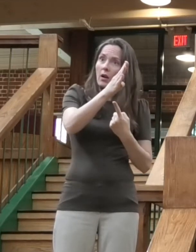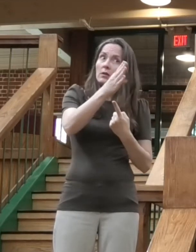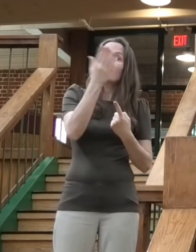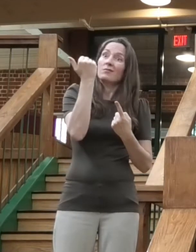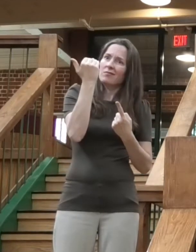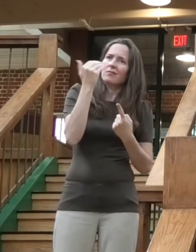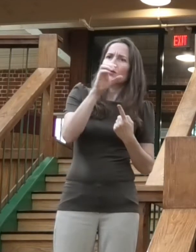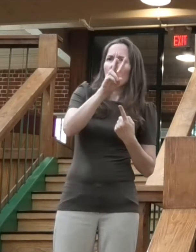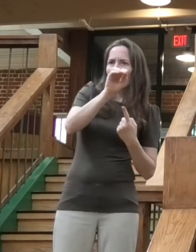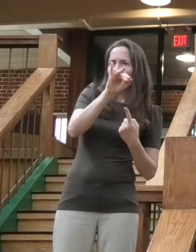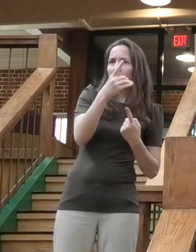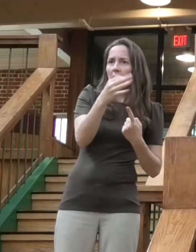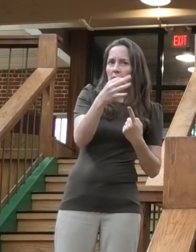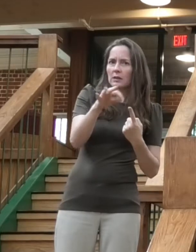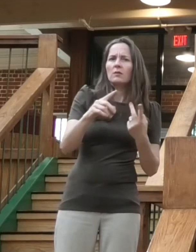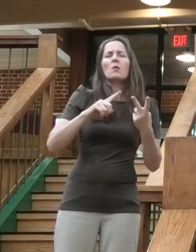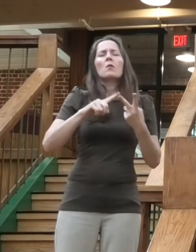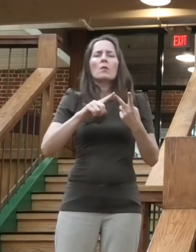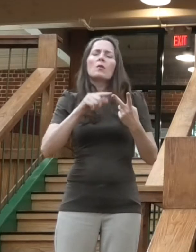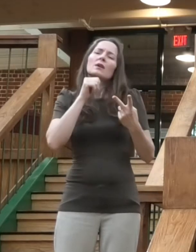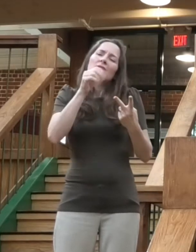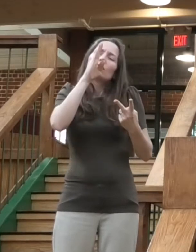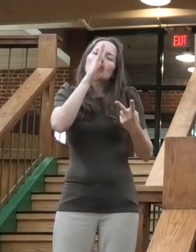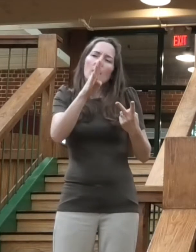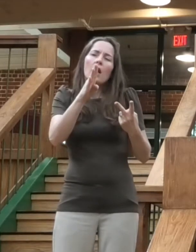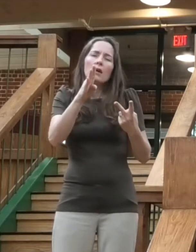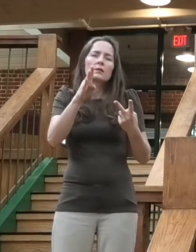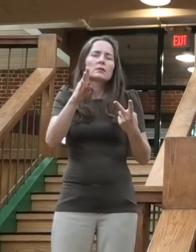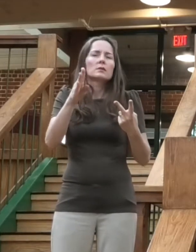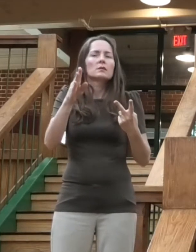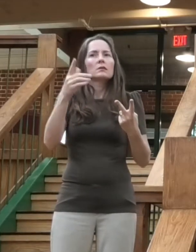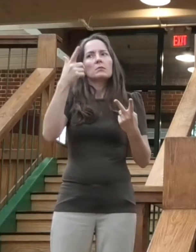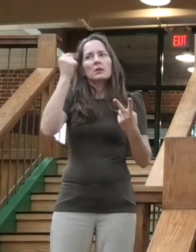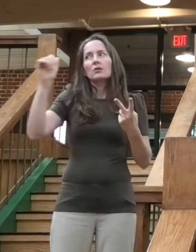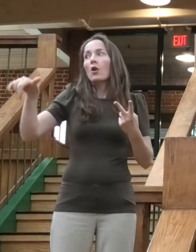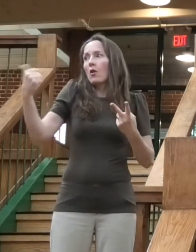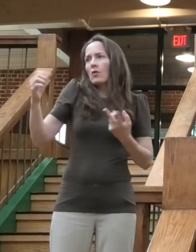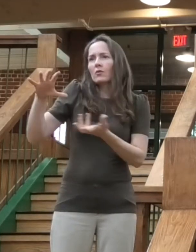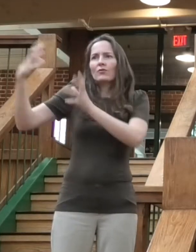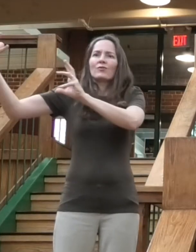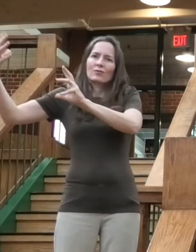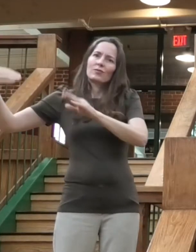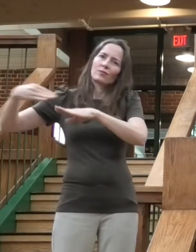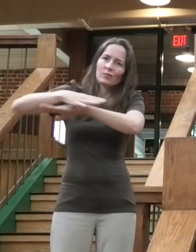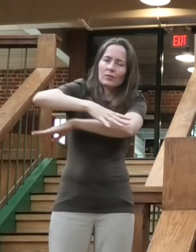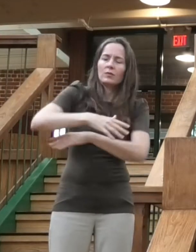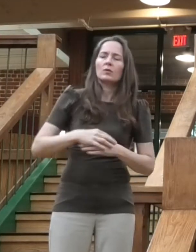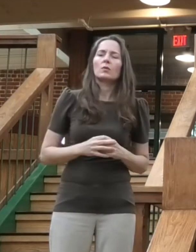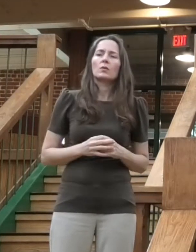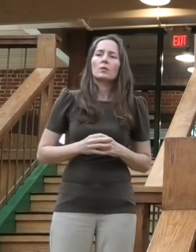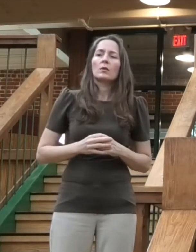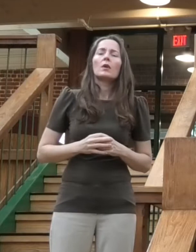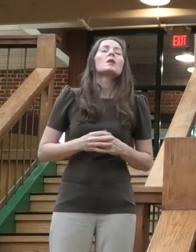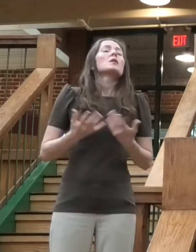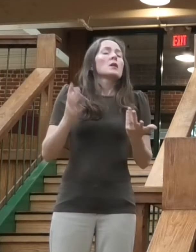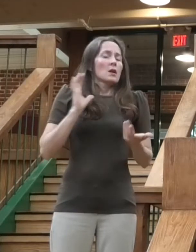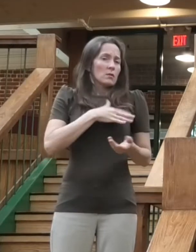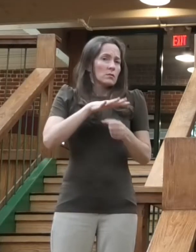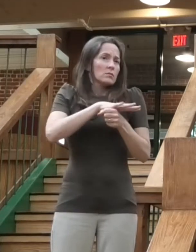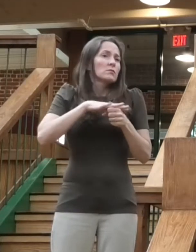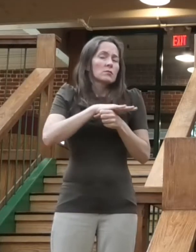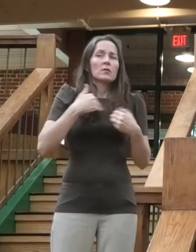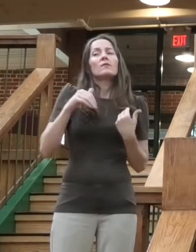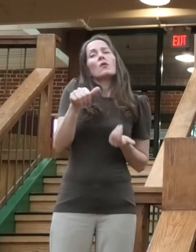public health emergency. Unlike other local grant programs in our region that have been